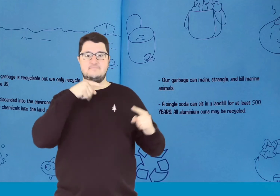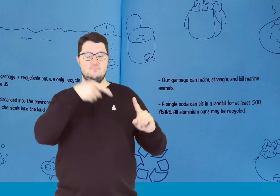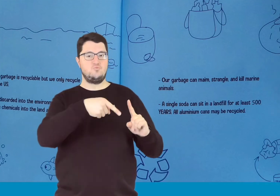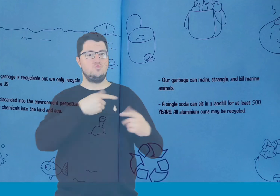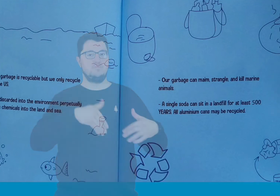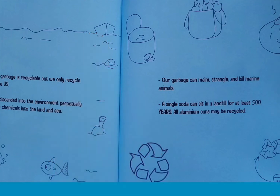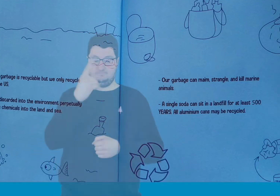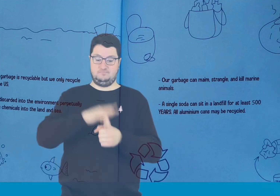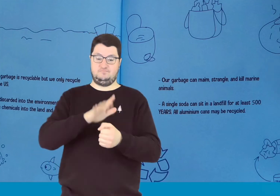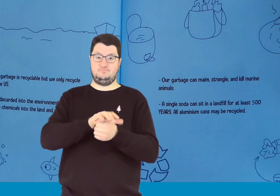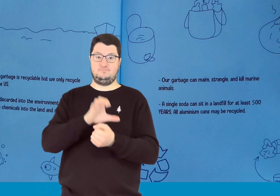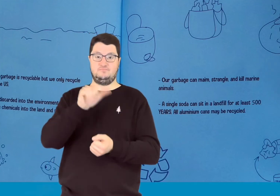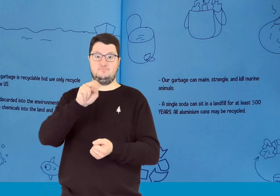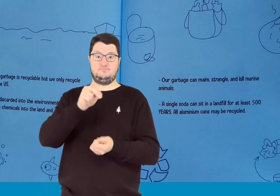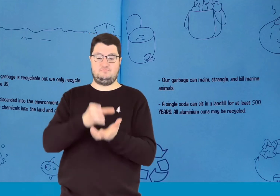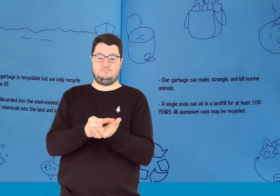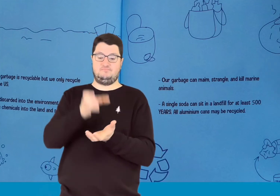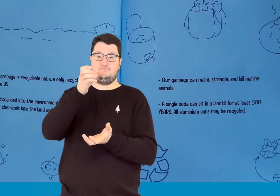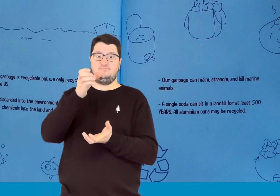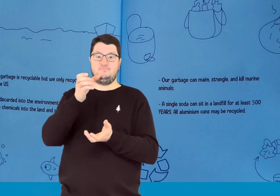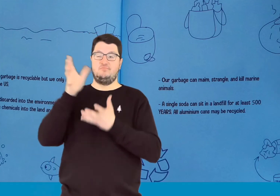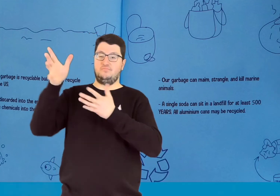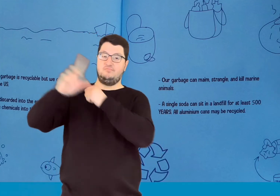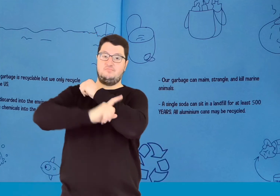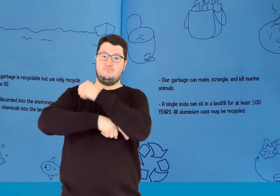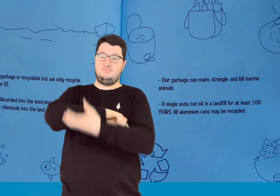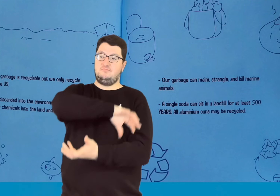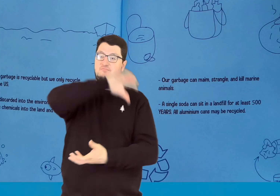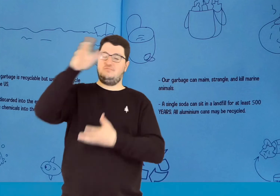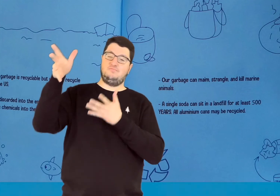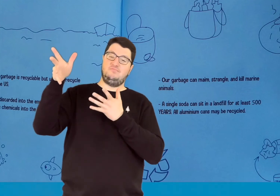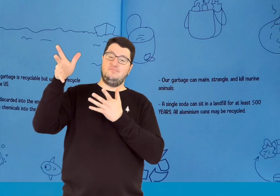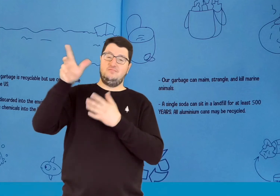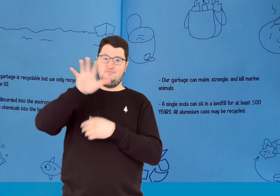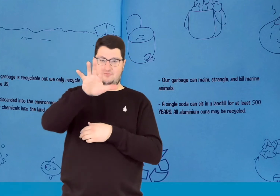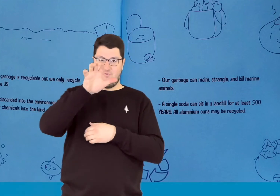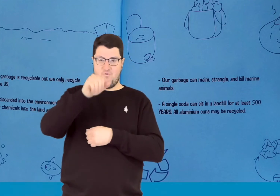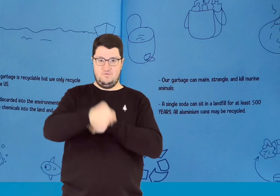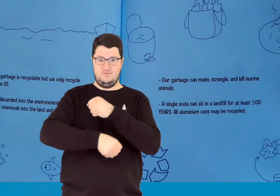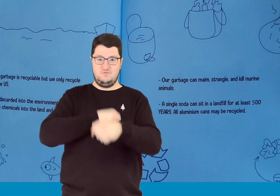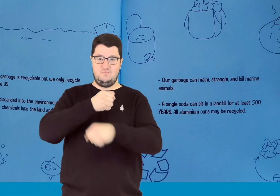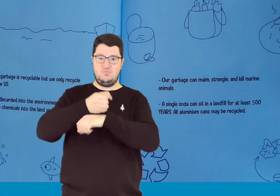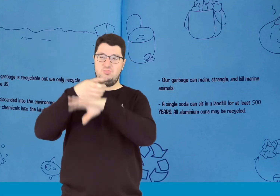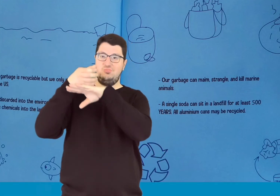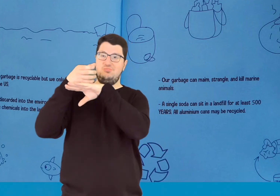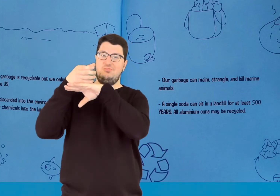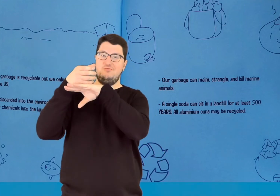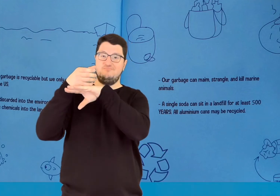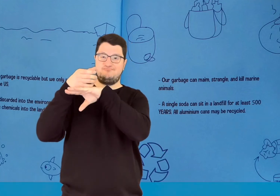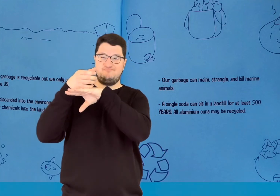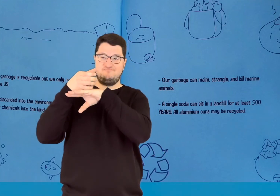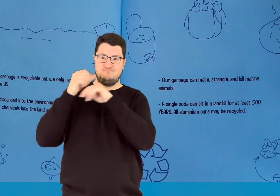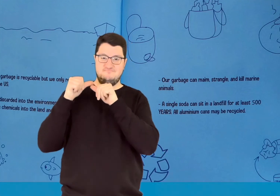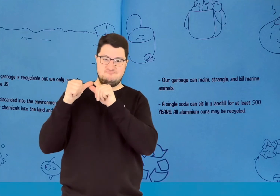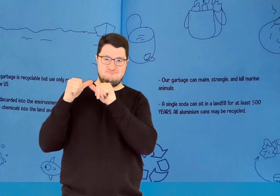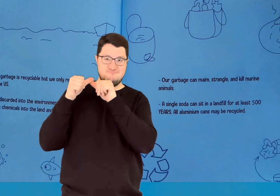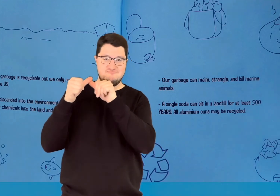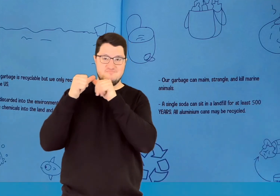A single soda can sit in a landfill for at least 500 years. All